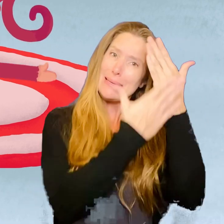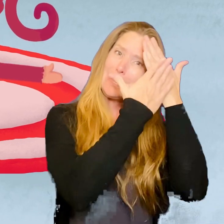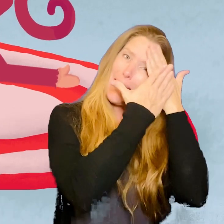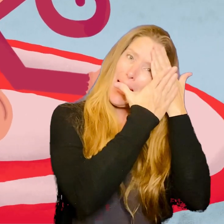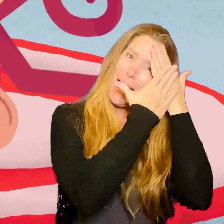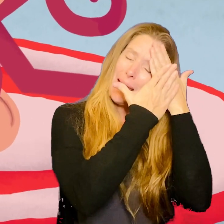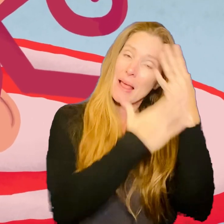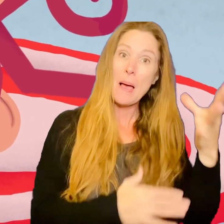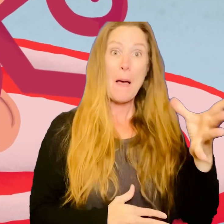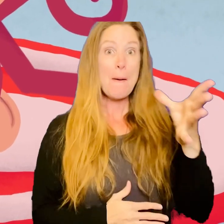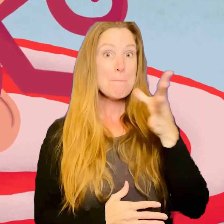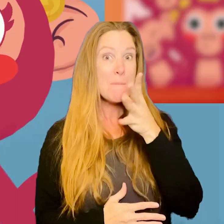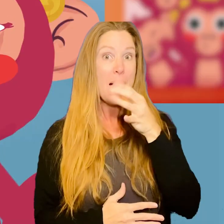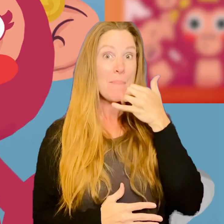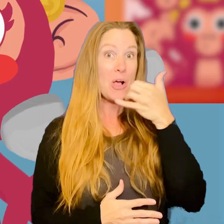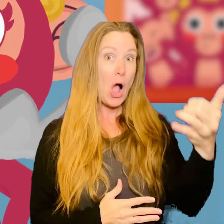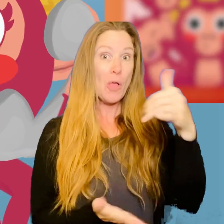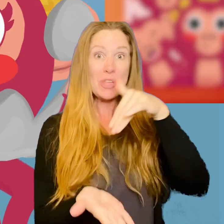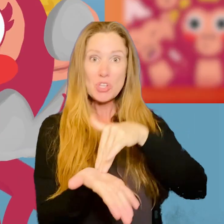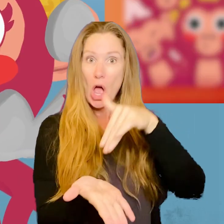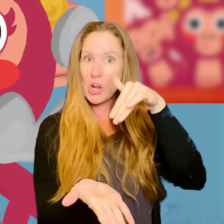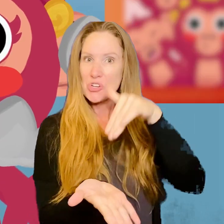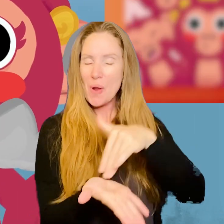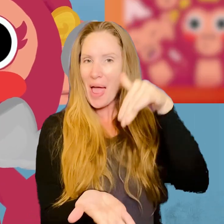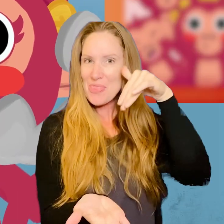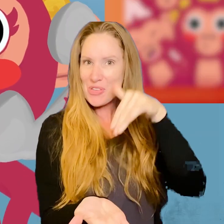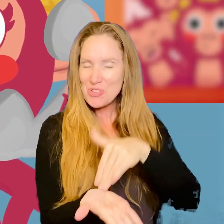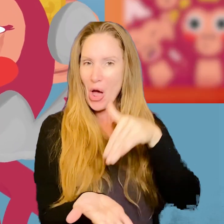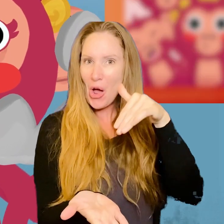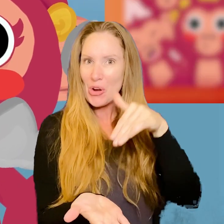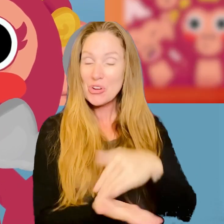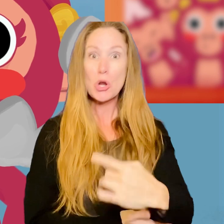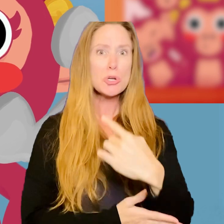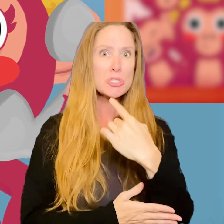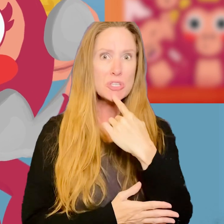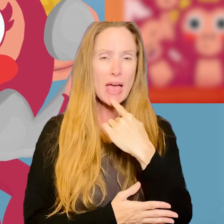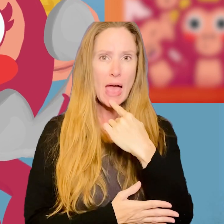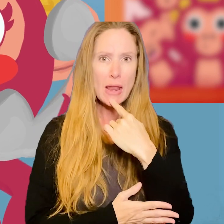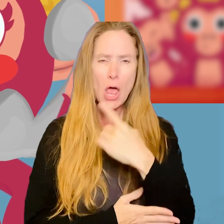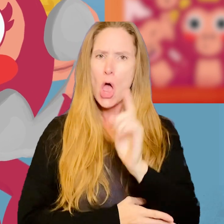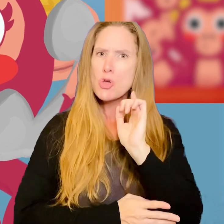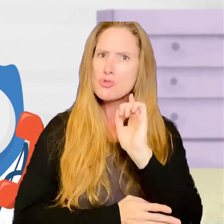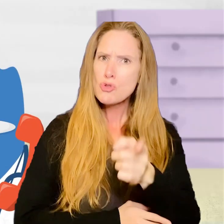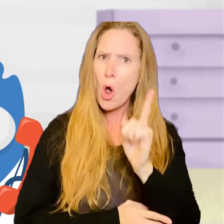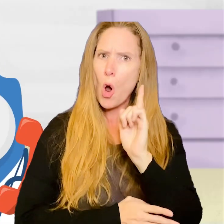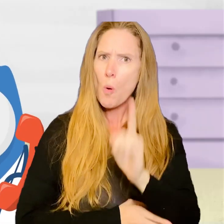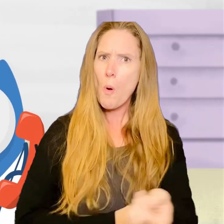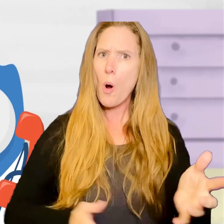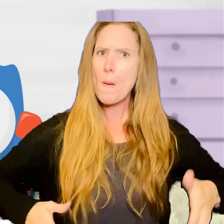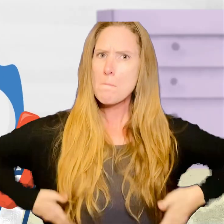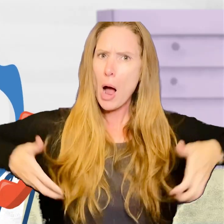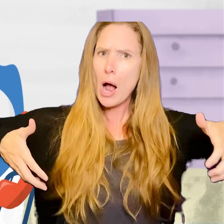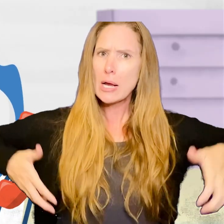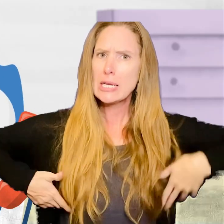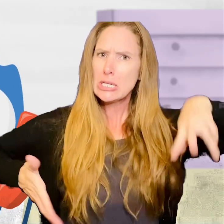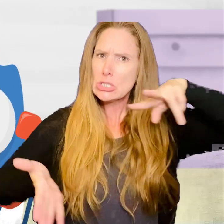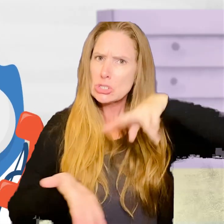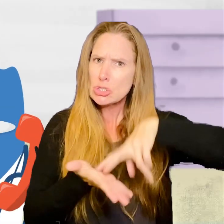his head Mama called the doctor and the doctor said No more monkeys